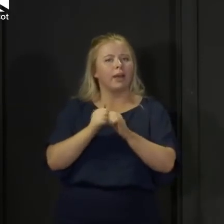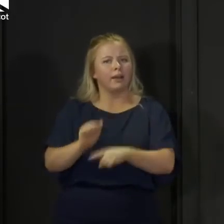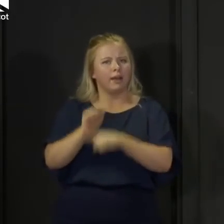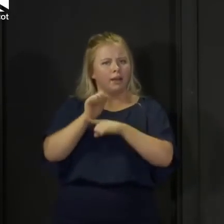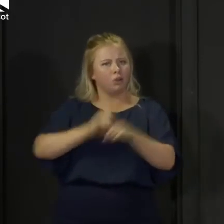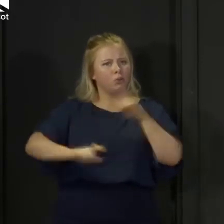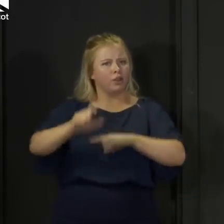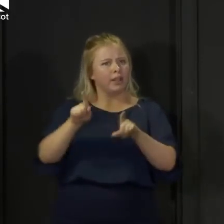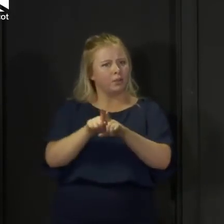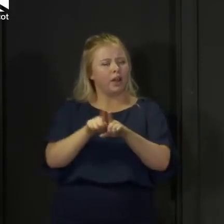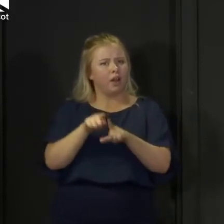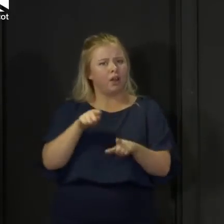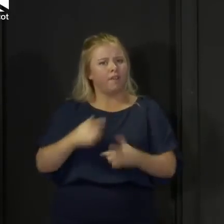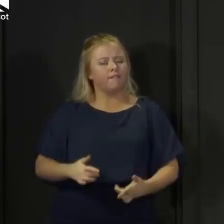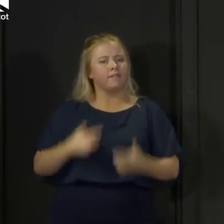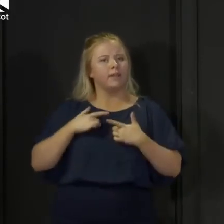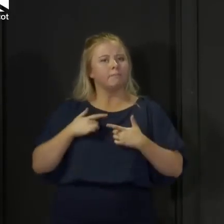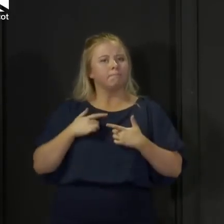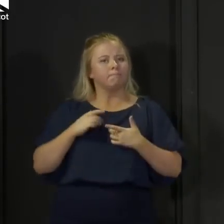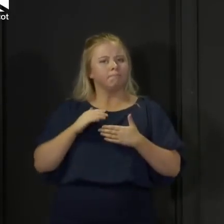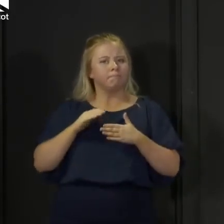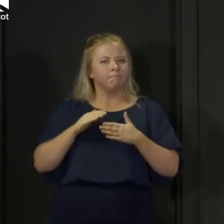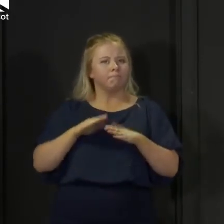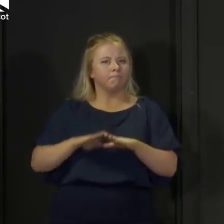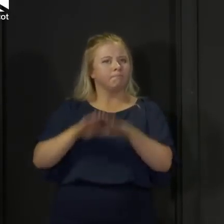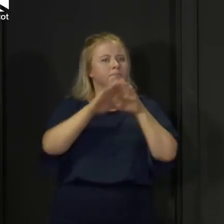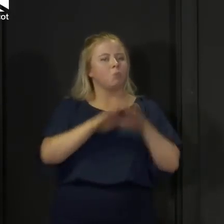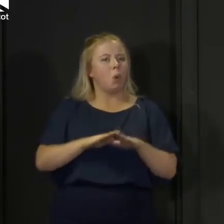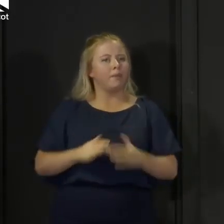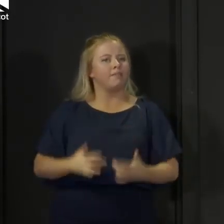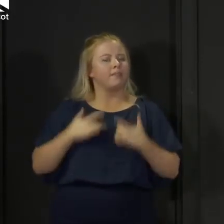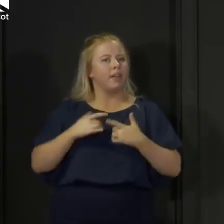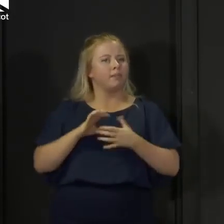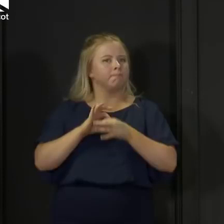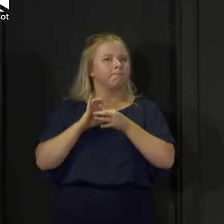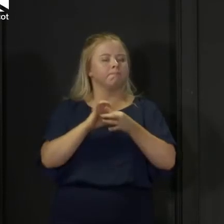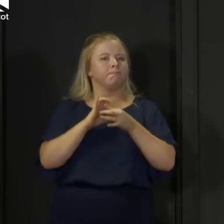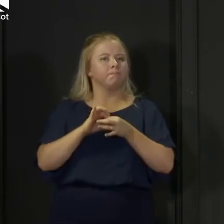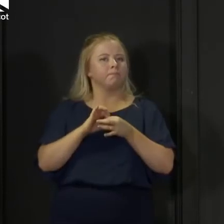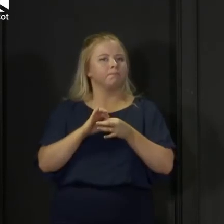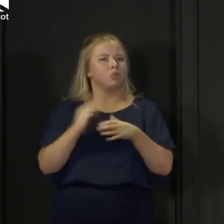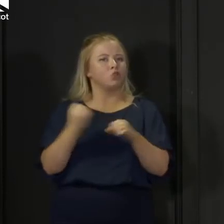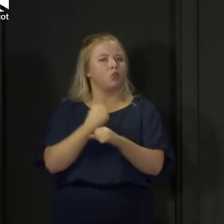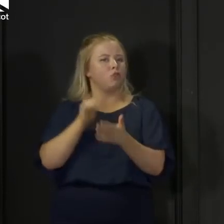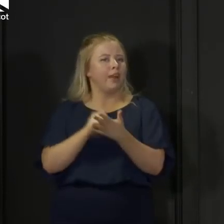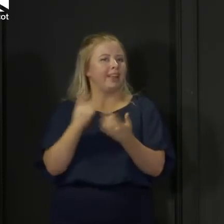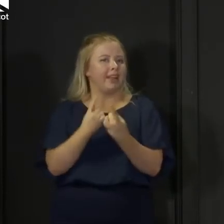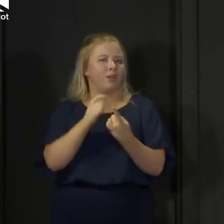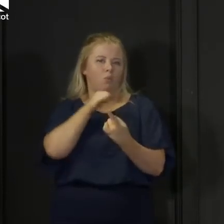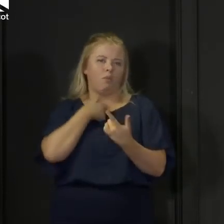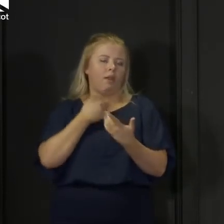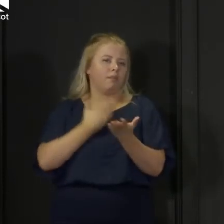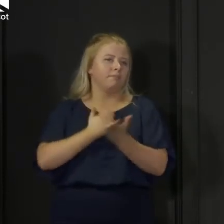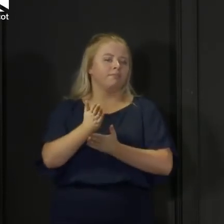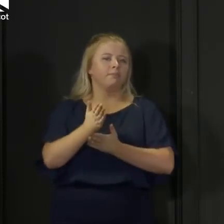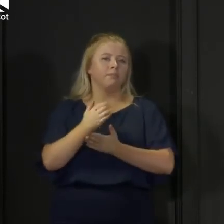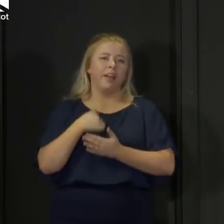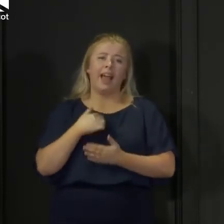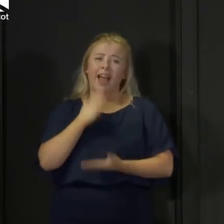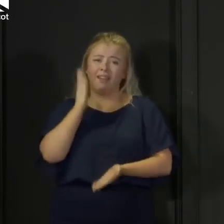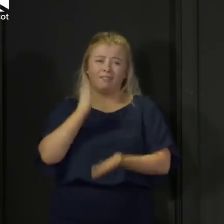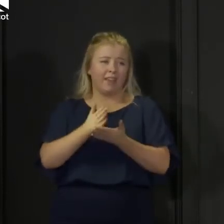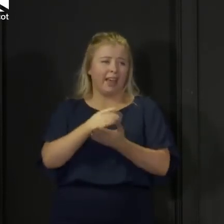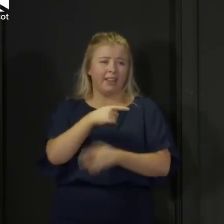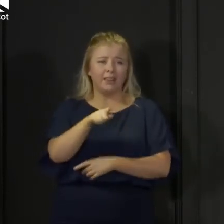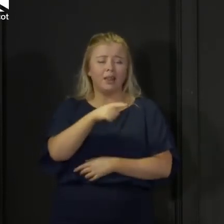that common sense and desire to do the right thing will shine through I've certainly had that faith and the good sense of the Scottish people